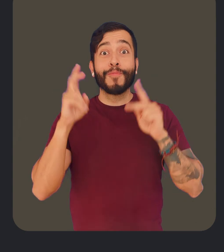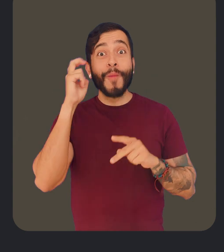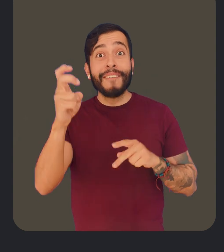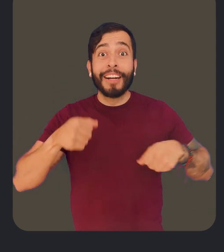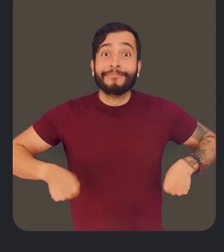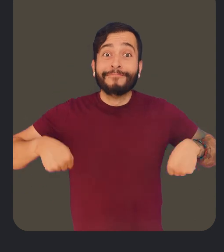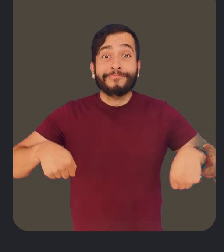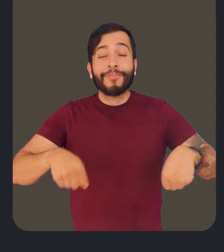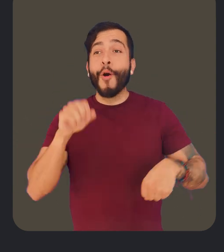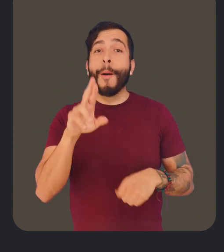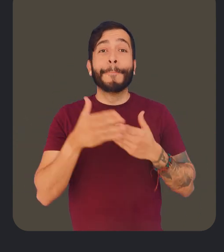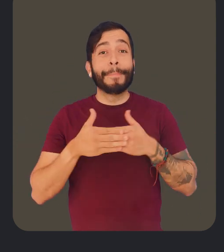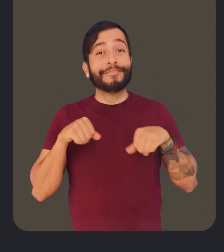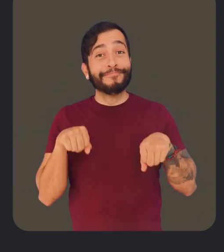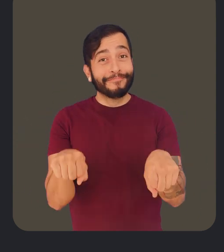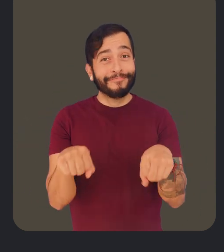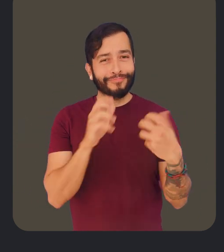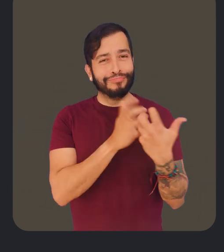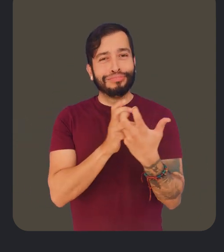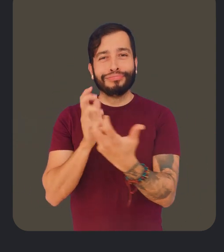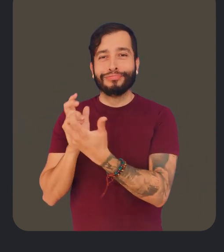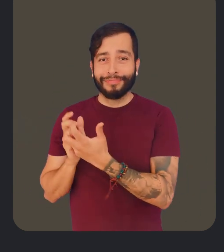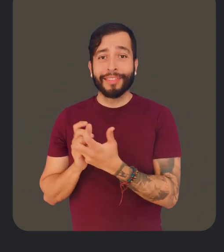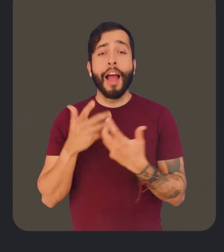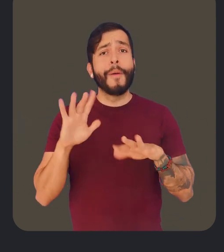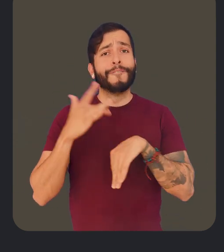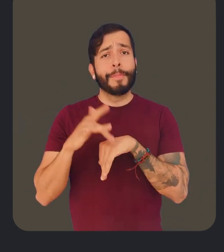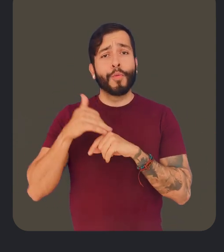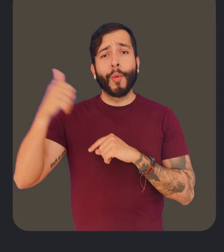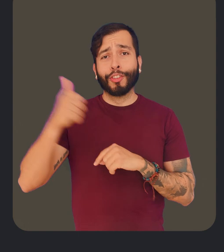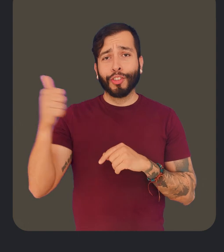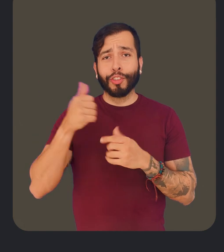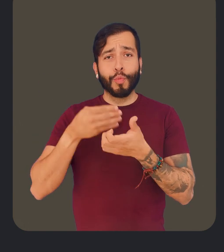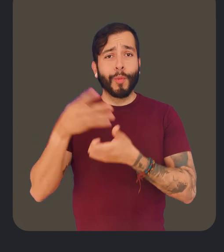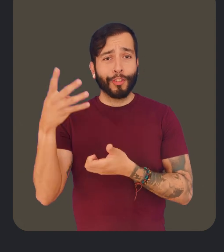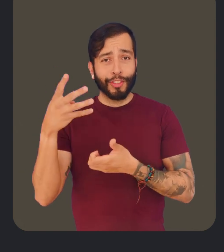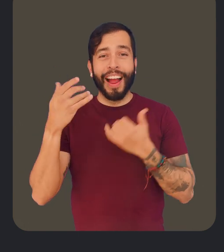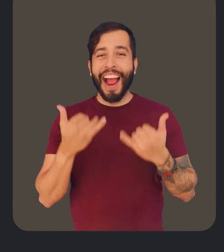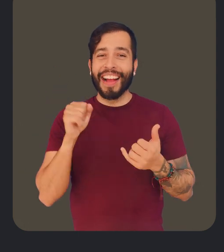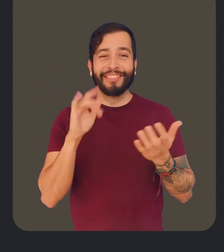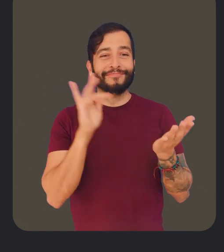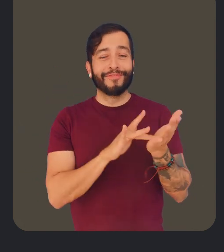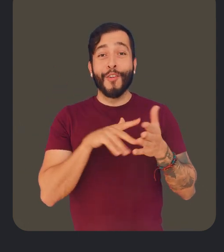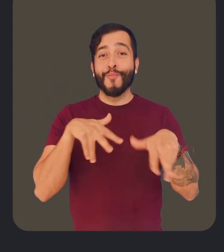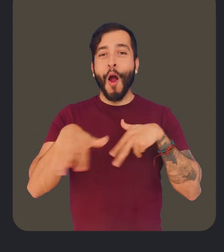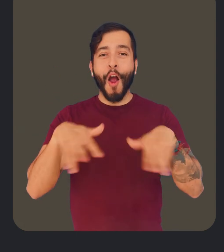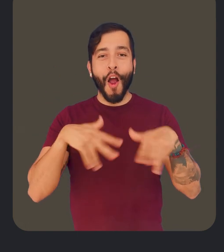for people who are traveling with luggage or strollers. This feature was already available for transit directions, but now you can search for step-free